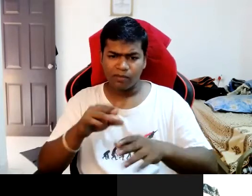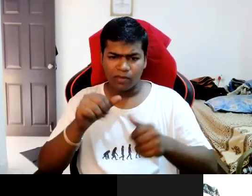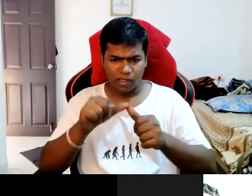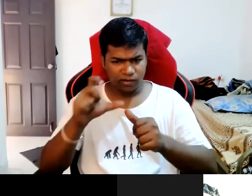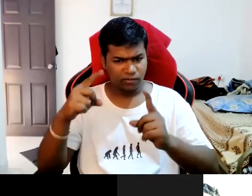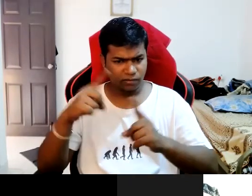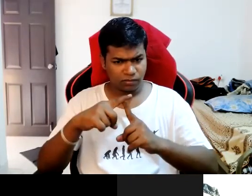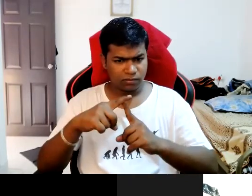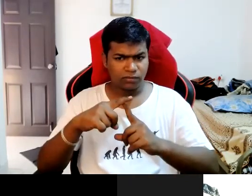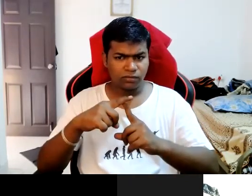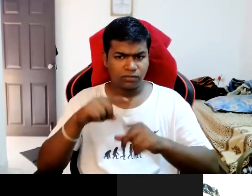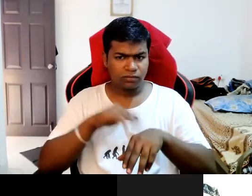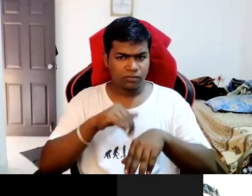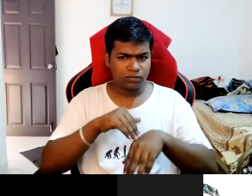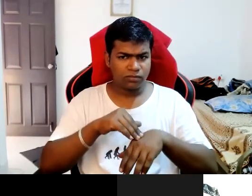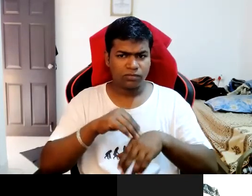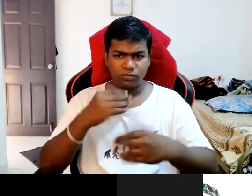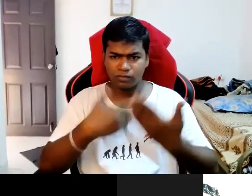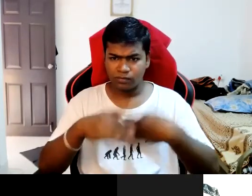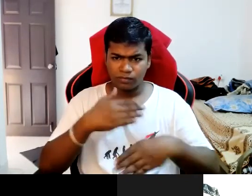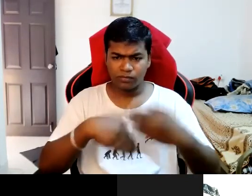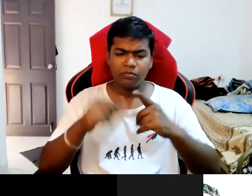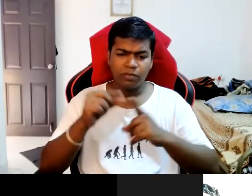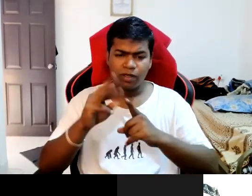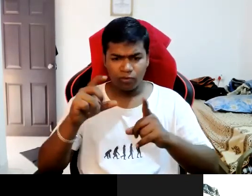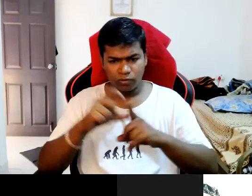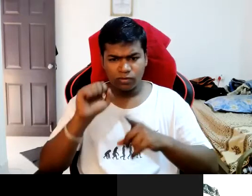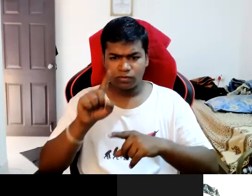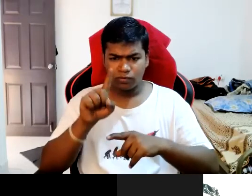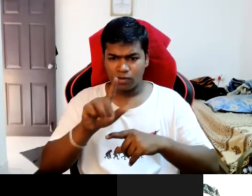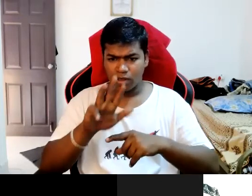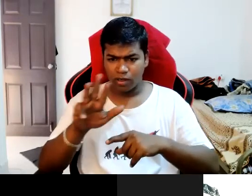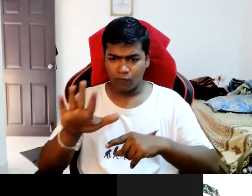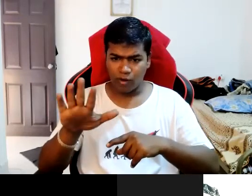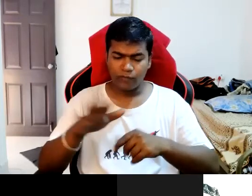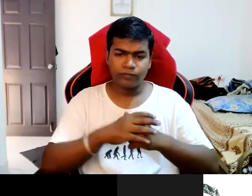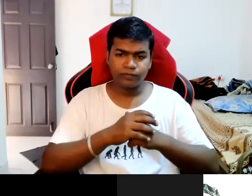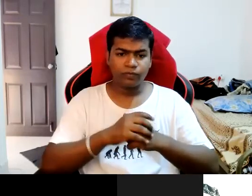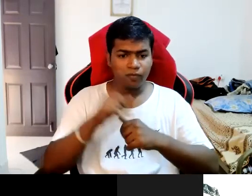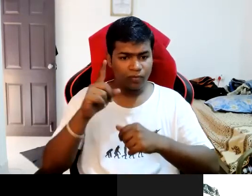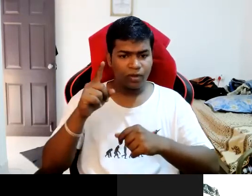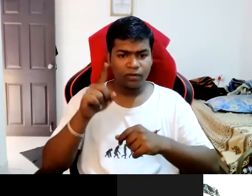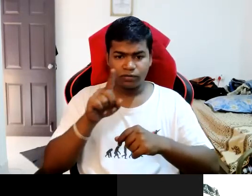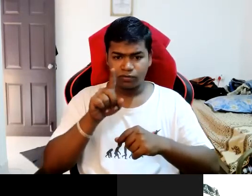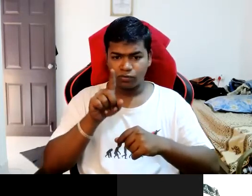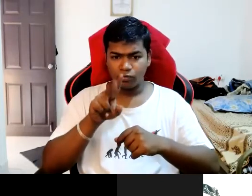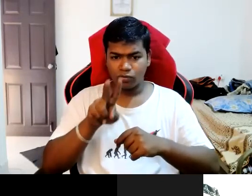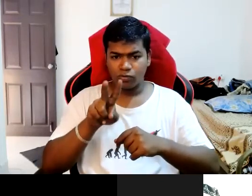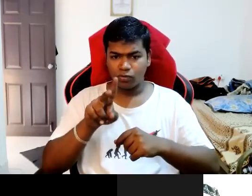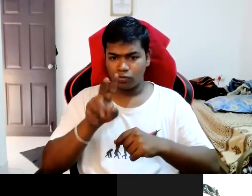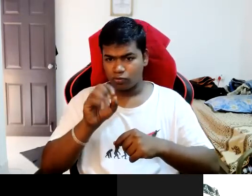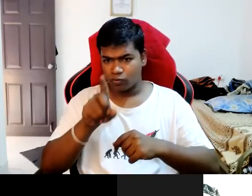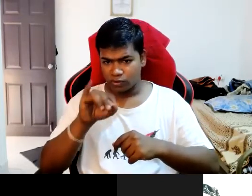persons with disability act. It was there since 1995 and was amended in 2016 which we call